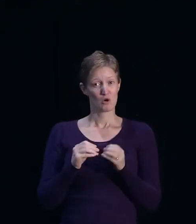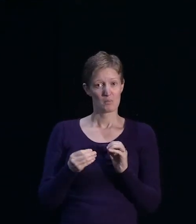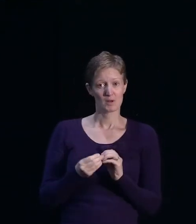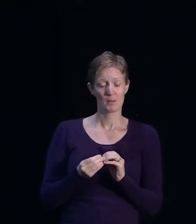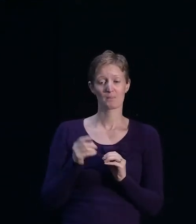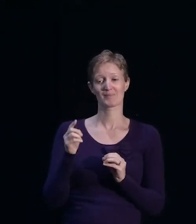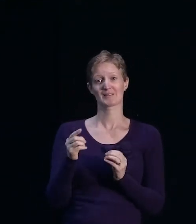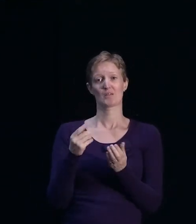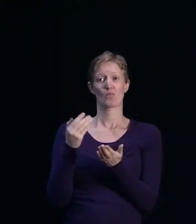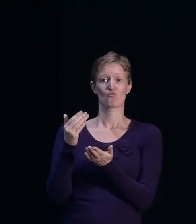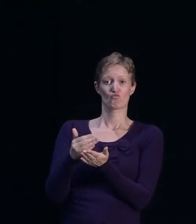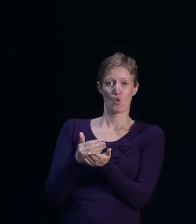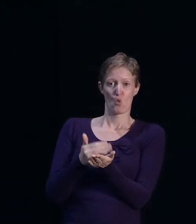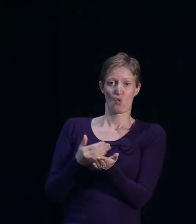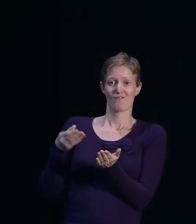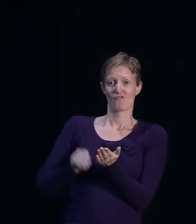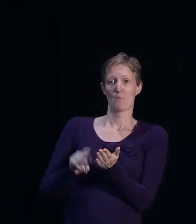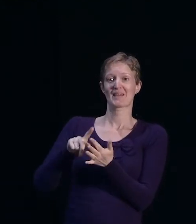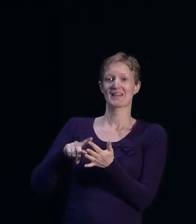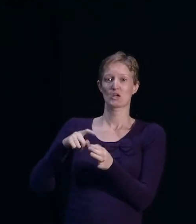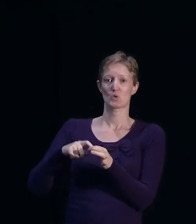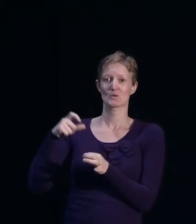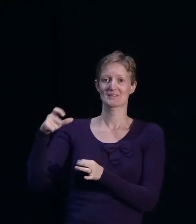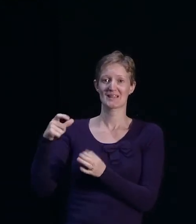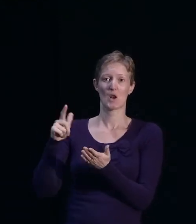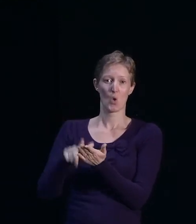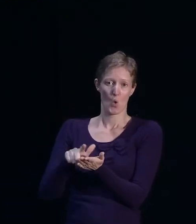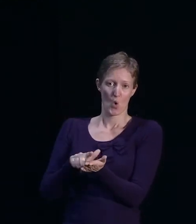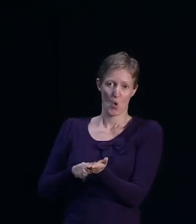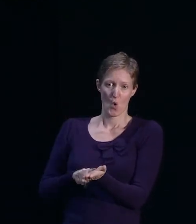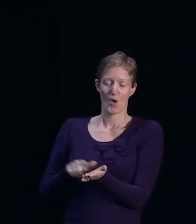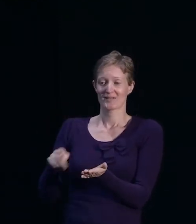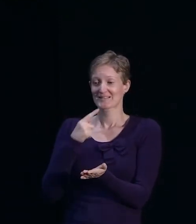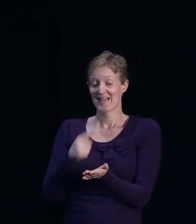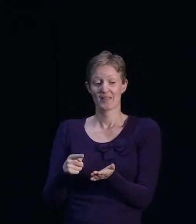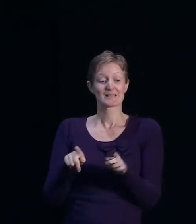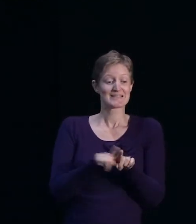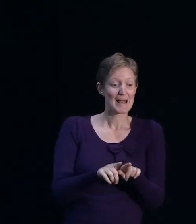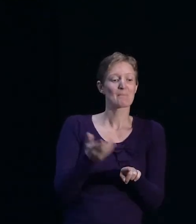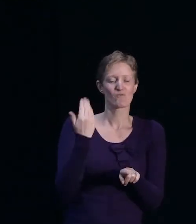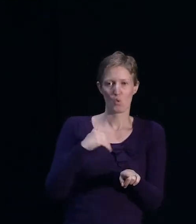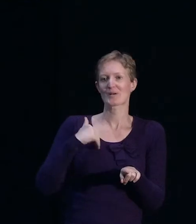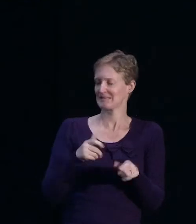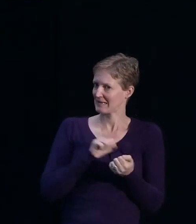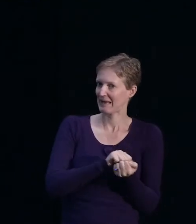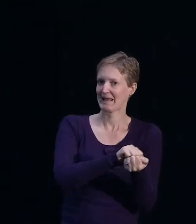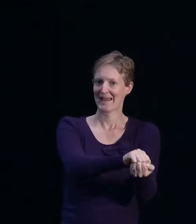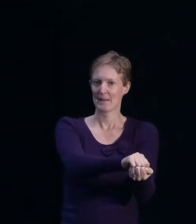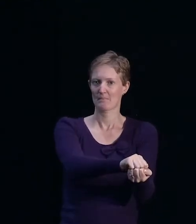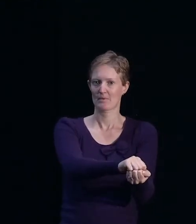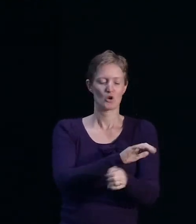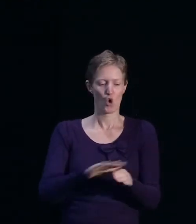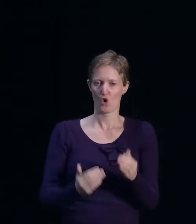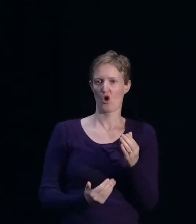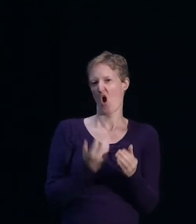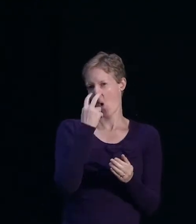around the EQC legislation that requires things to be put back as they were rather than change and have new cladding systems.